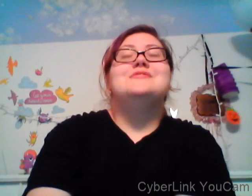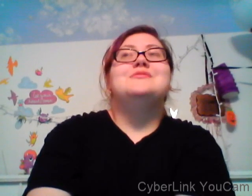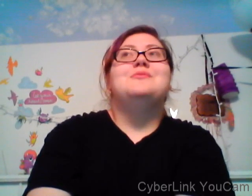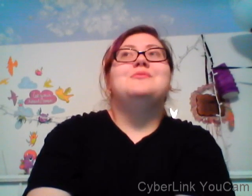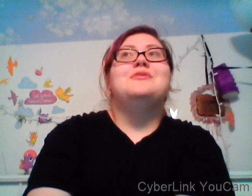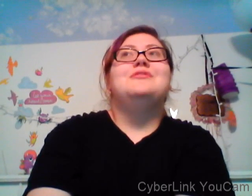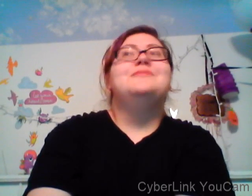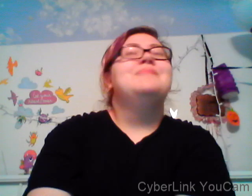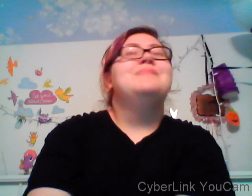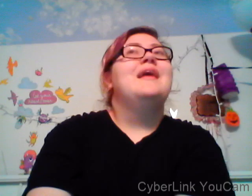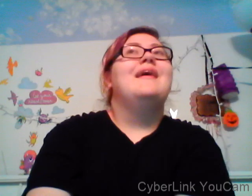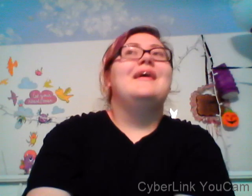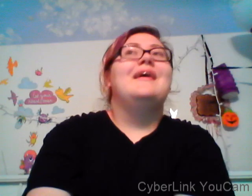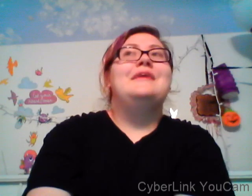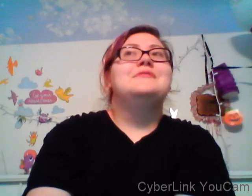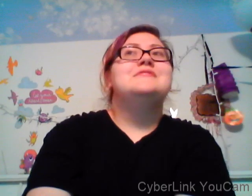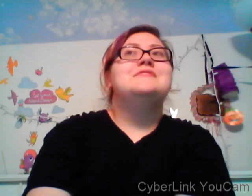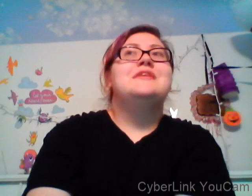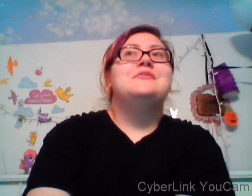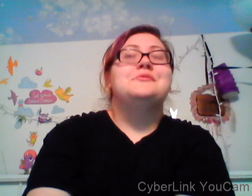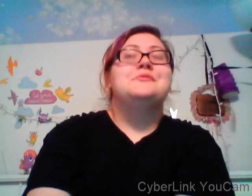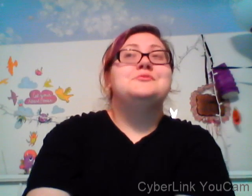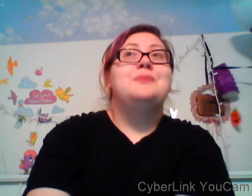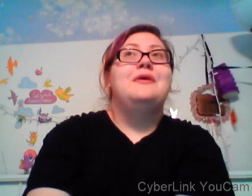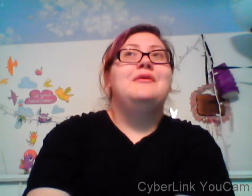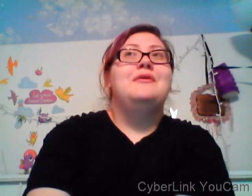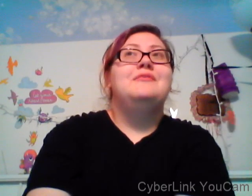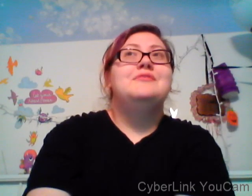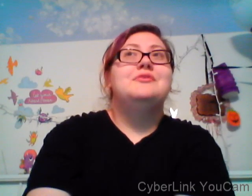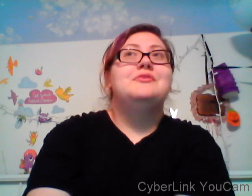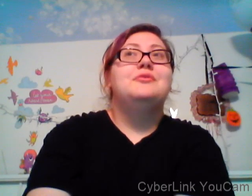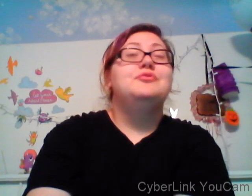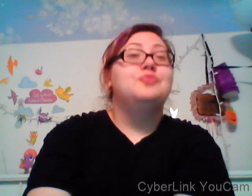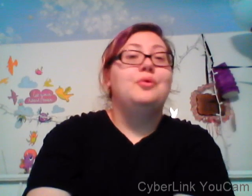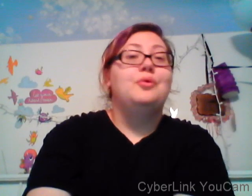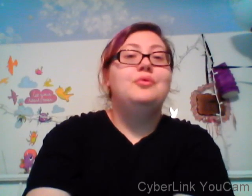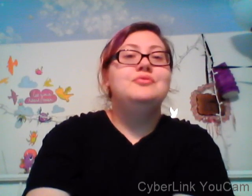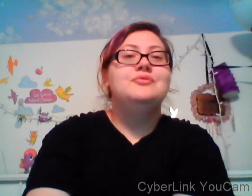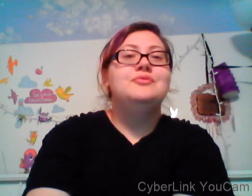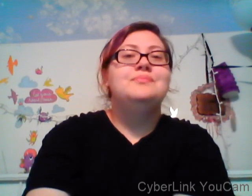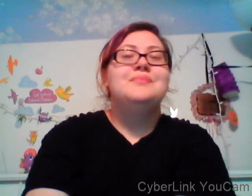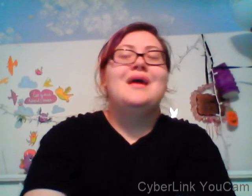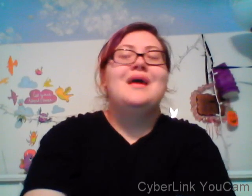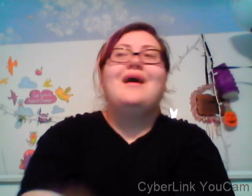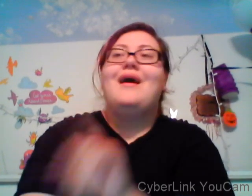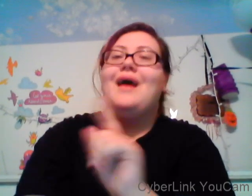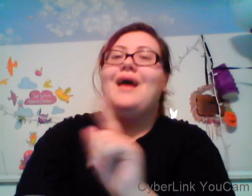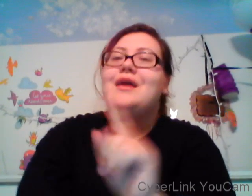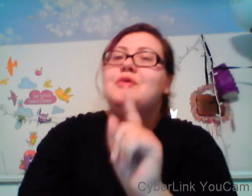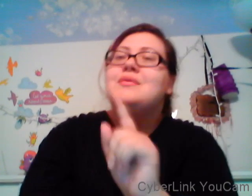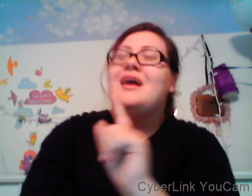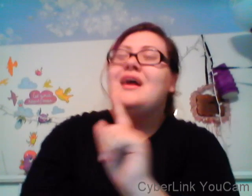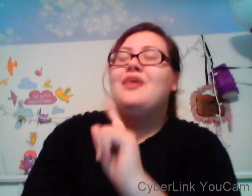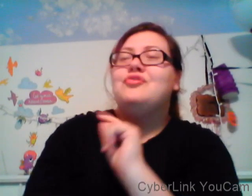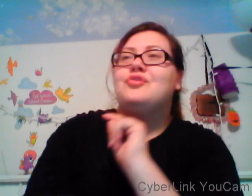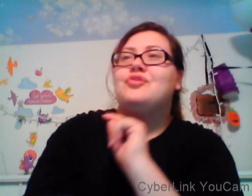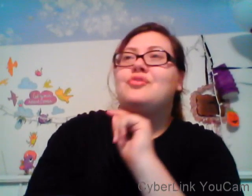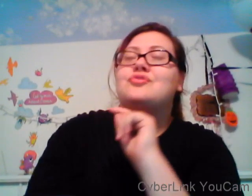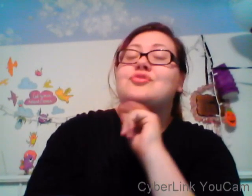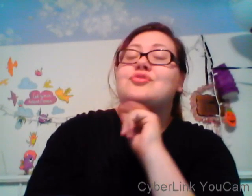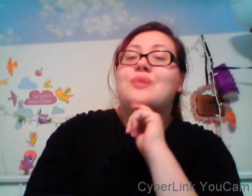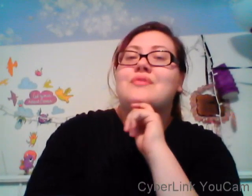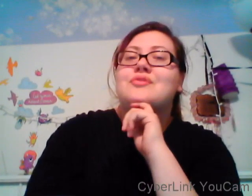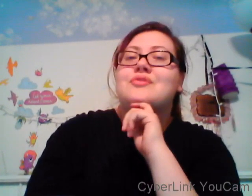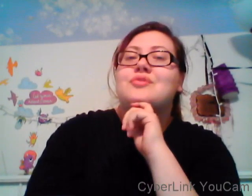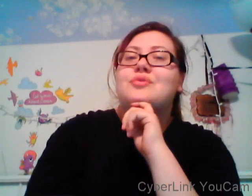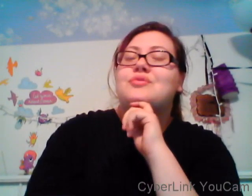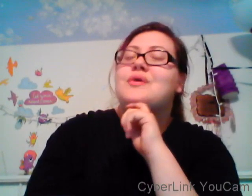and when I say stuff like that people usually tell me I'm really innocent or naive